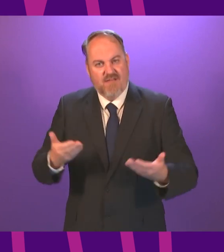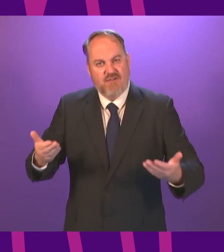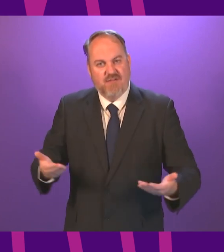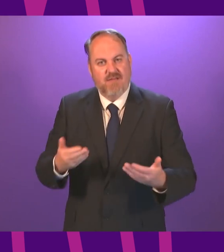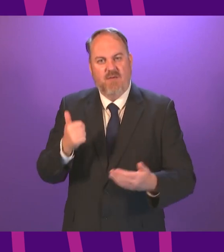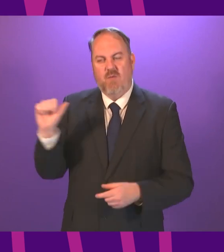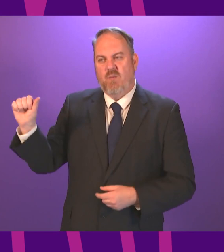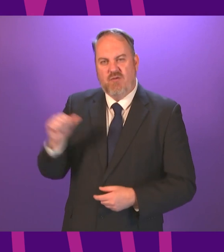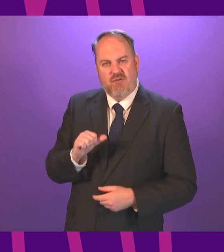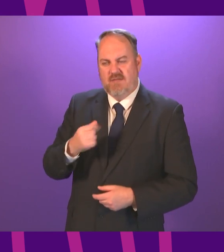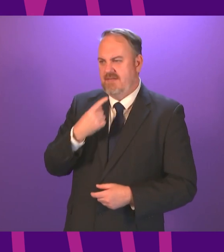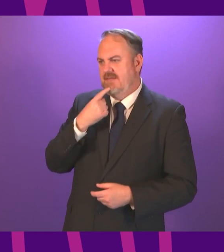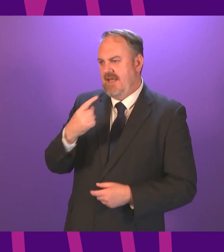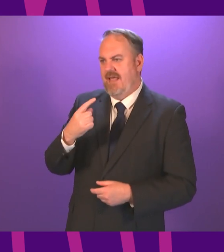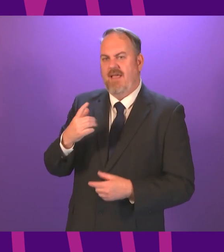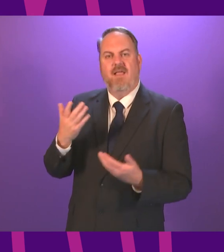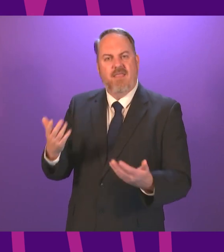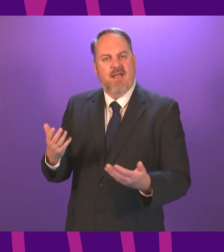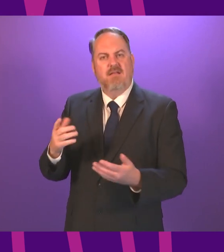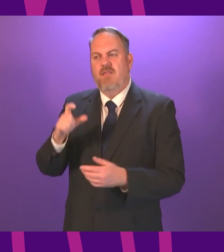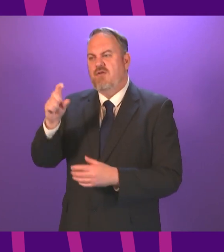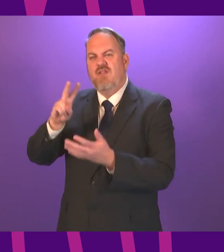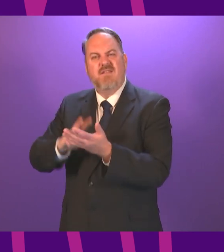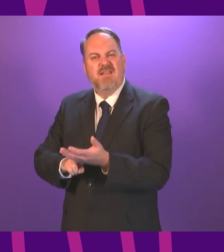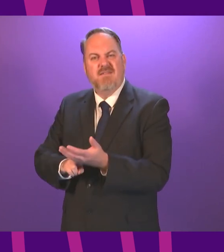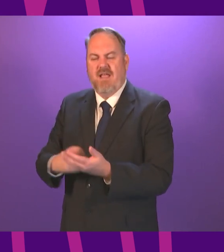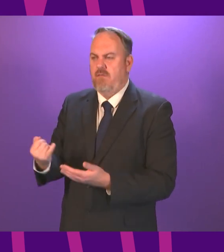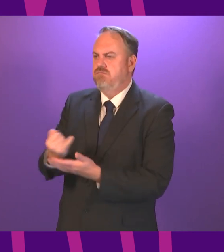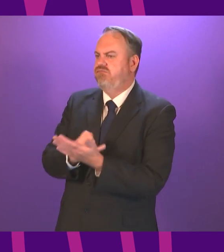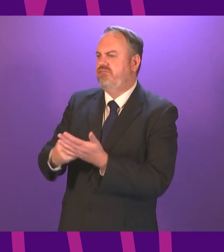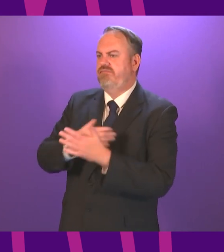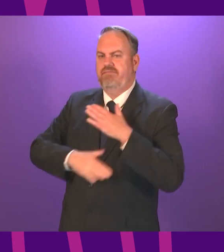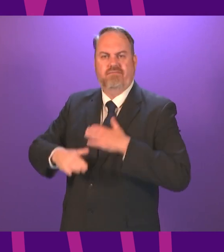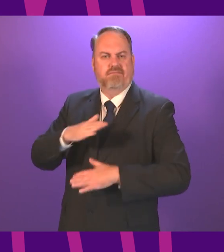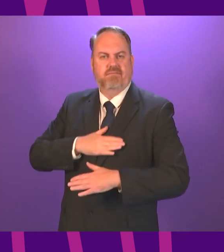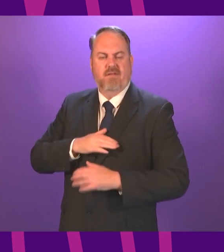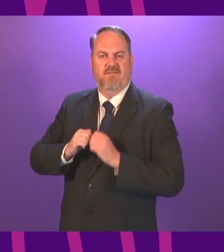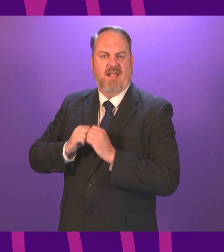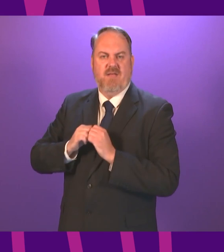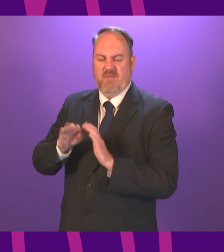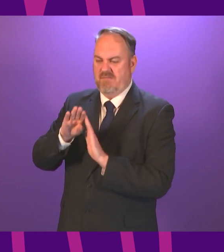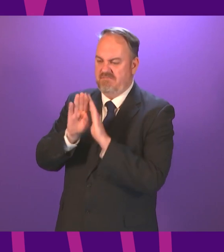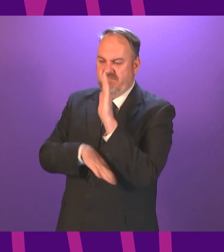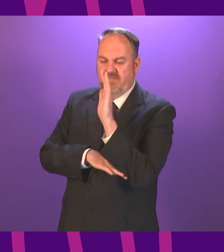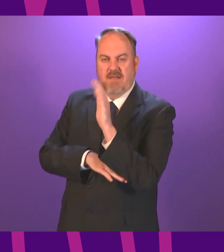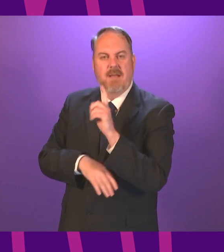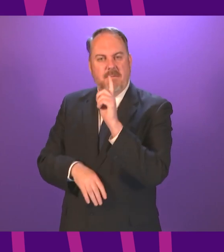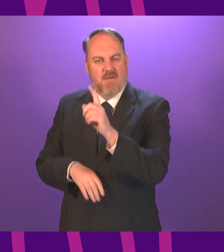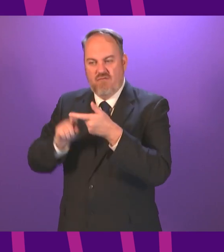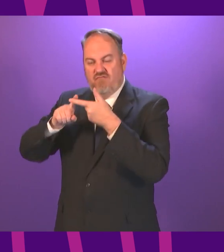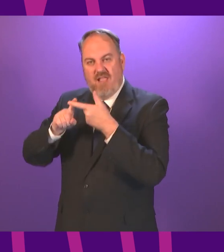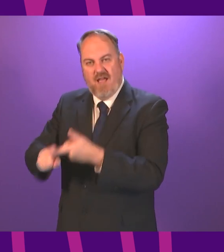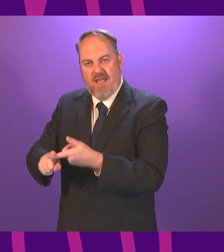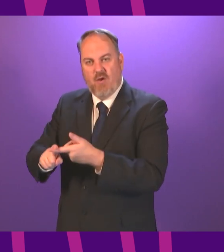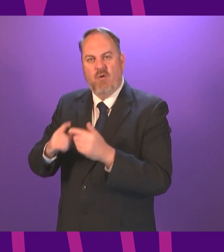ever giving the trashing of values by the Tories in Westminster dependence on Westminster is a dead